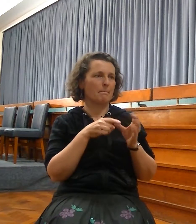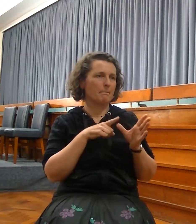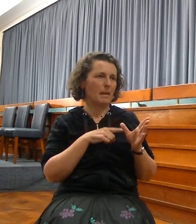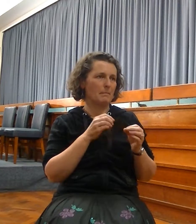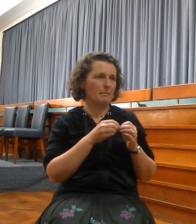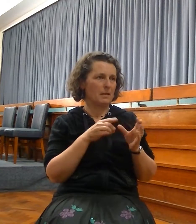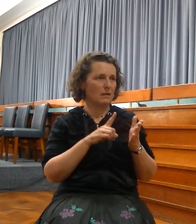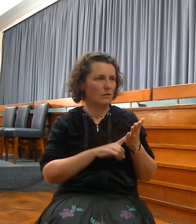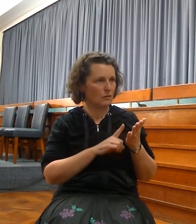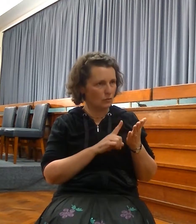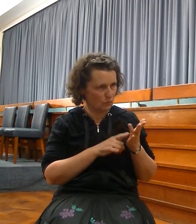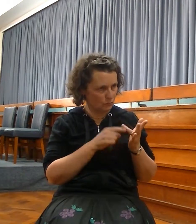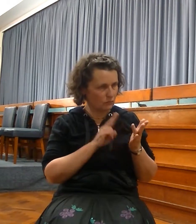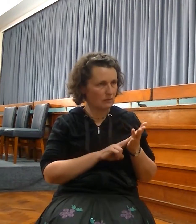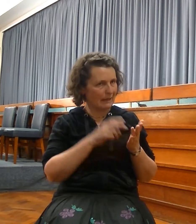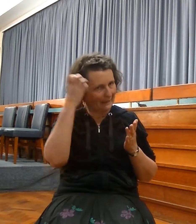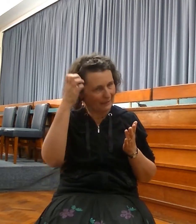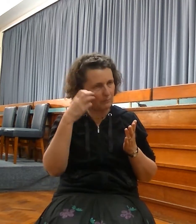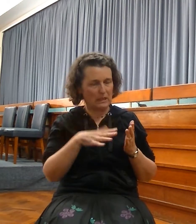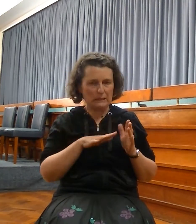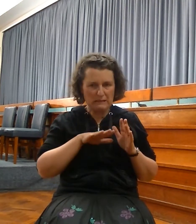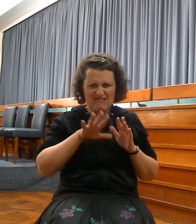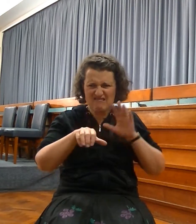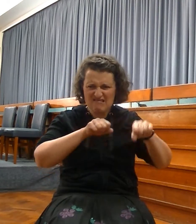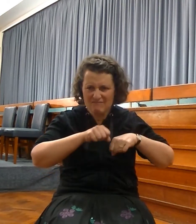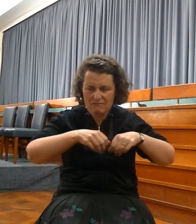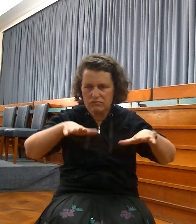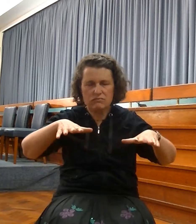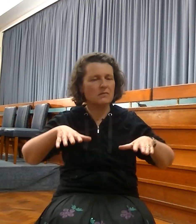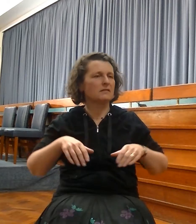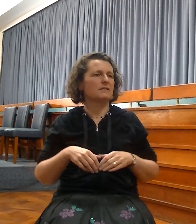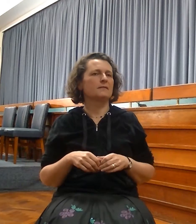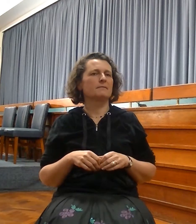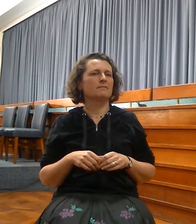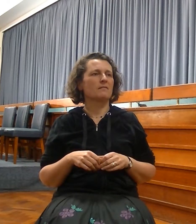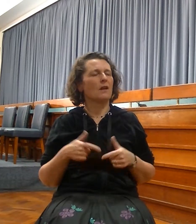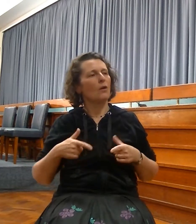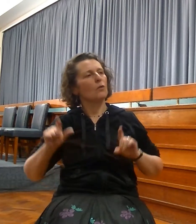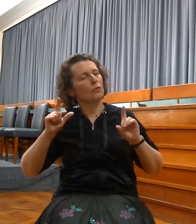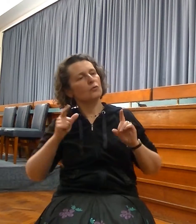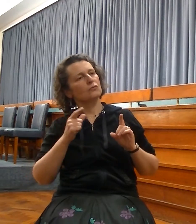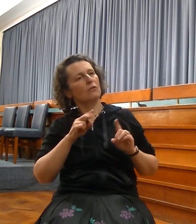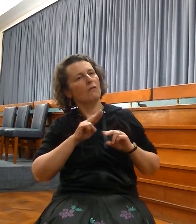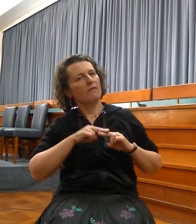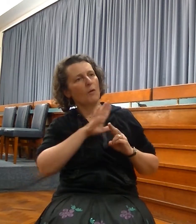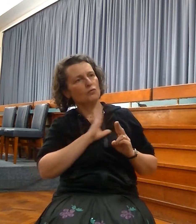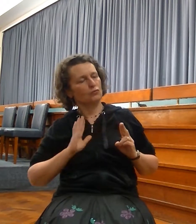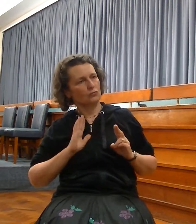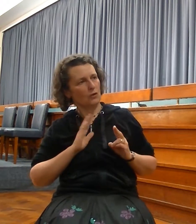Therefore, thus saith the Lord of hosts, the God of Israel. Behold, I will punish the king of Babylon and his